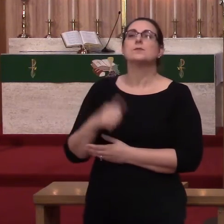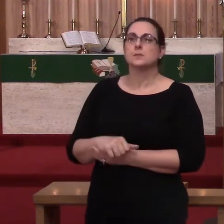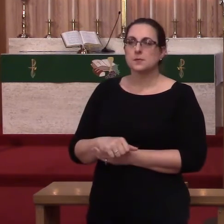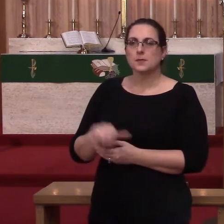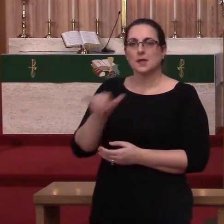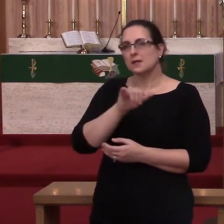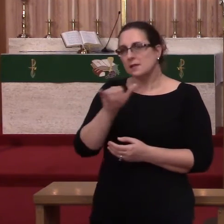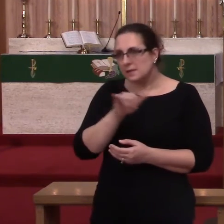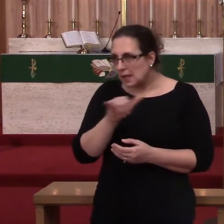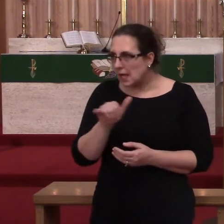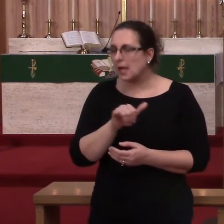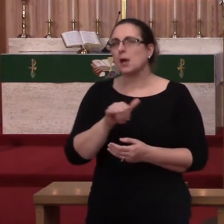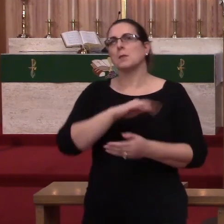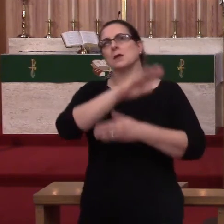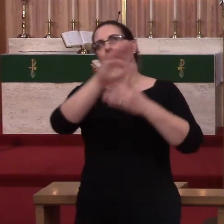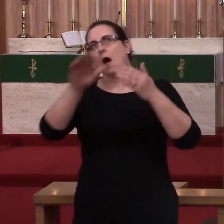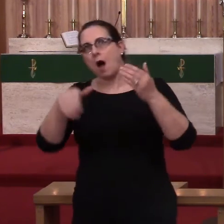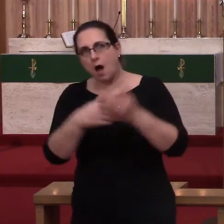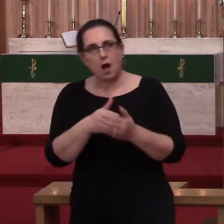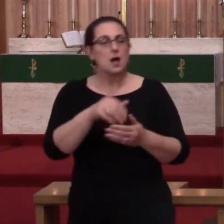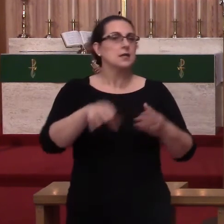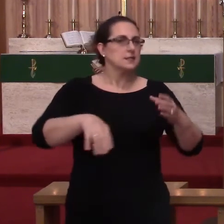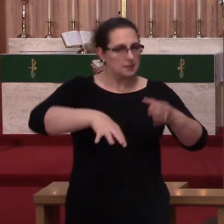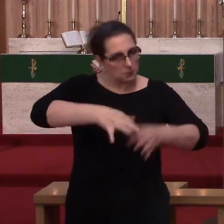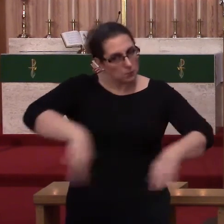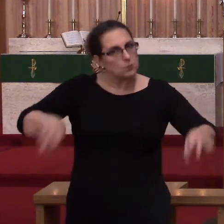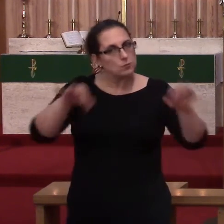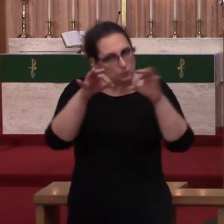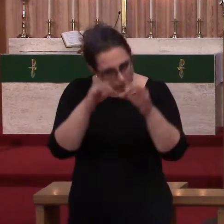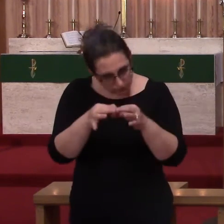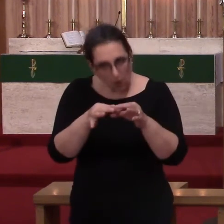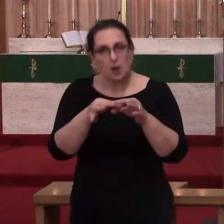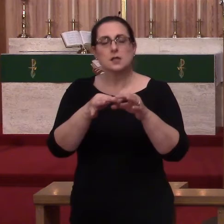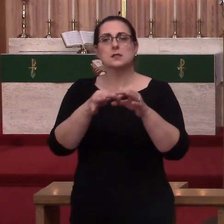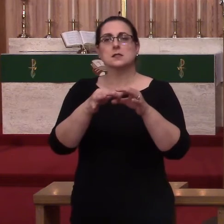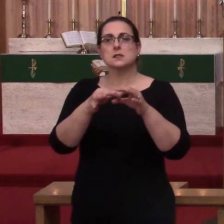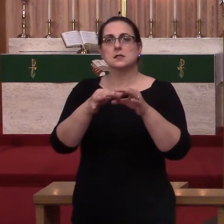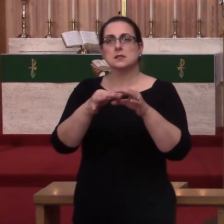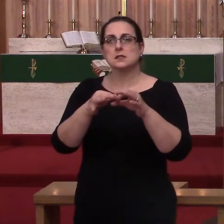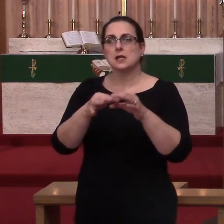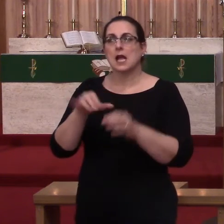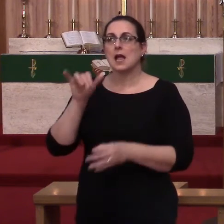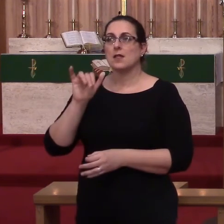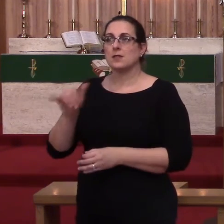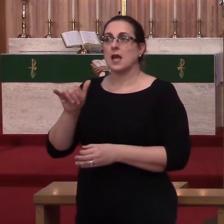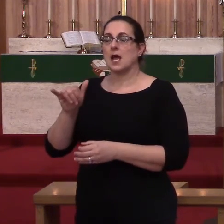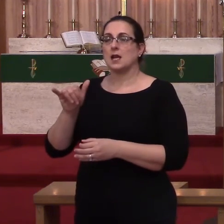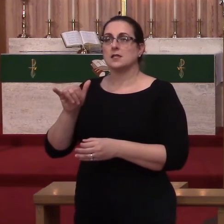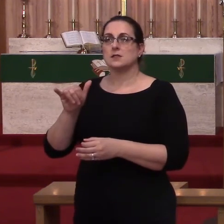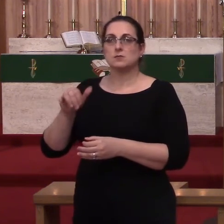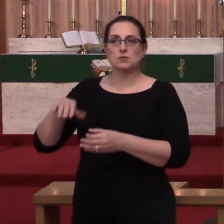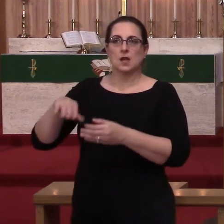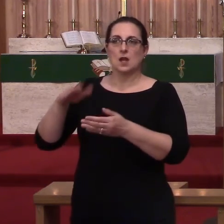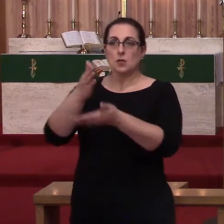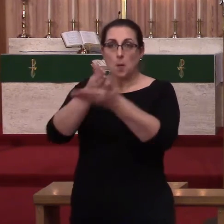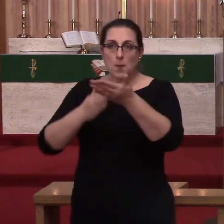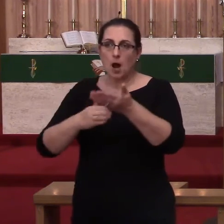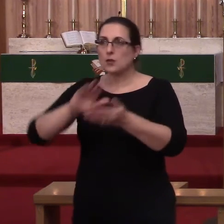certainly Article 4 of the Augsburg Confession is certainly the article upon which the Church stands or falls. It's all about